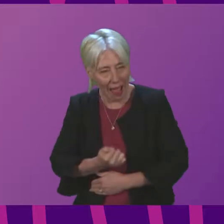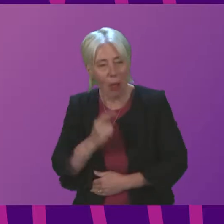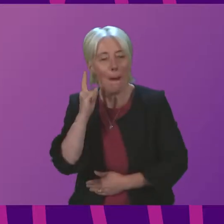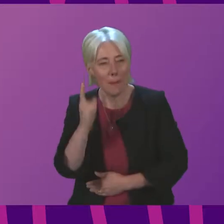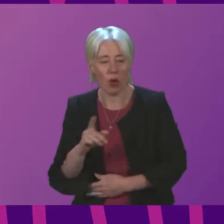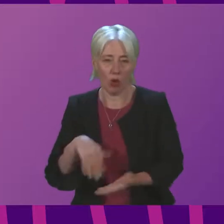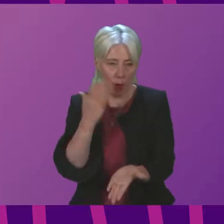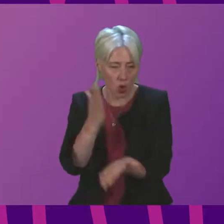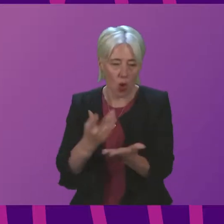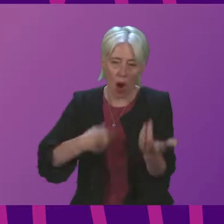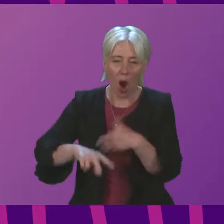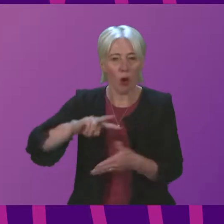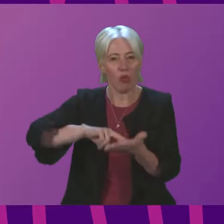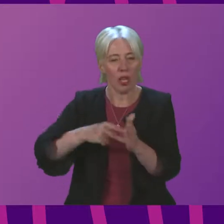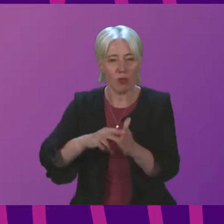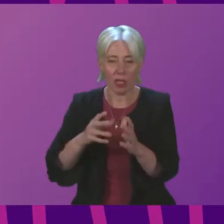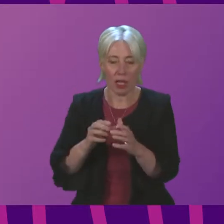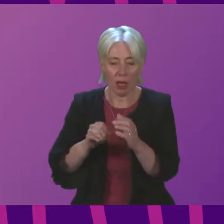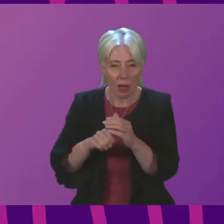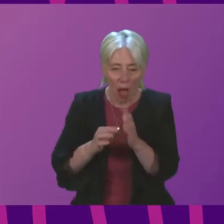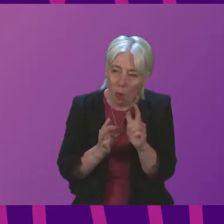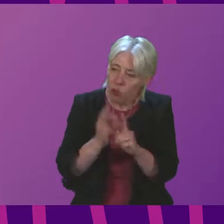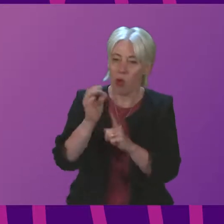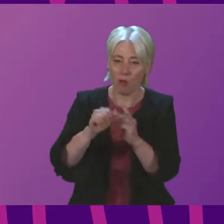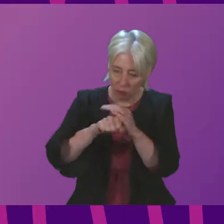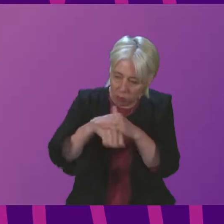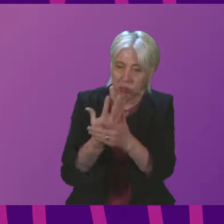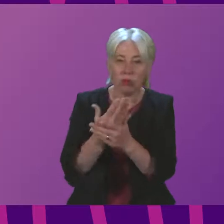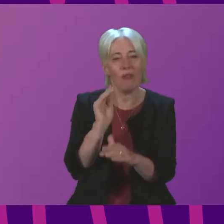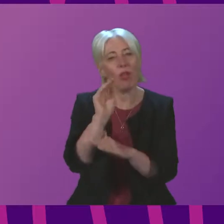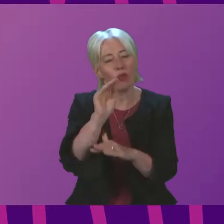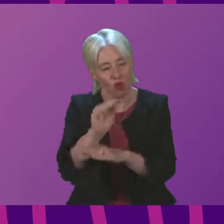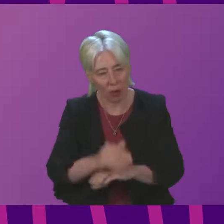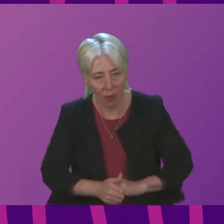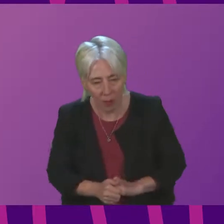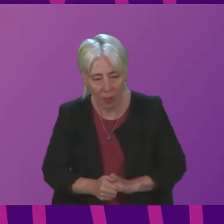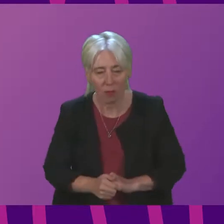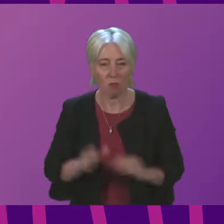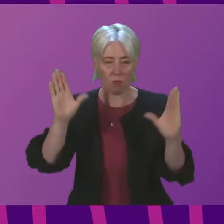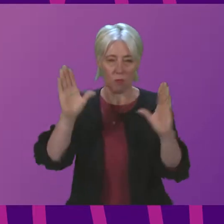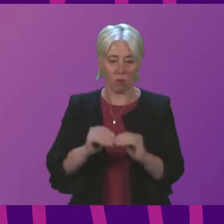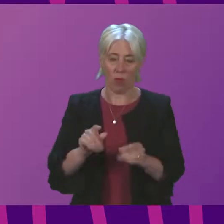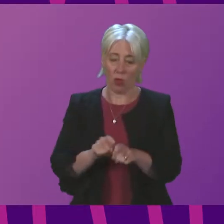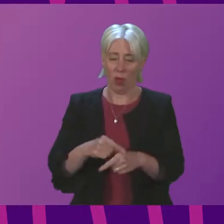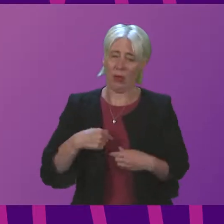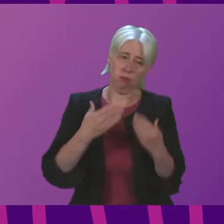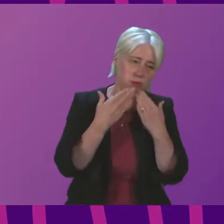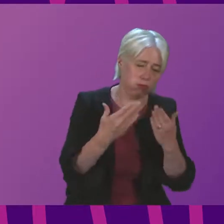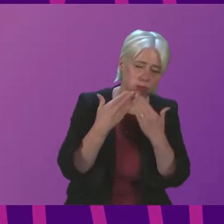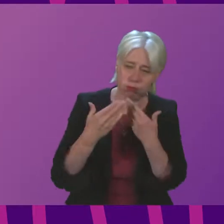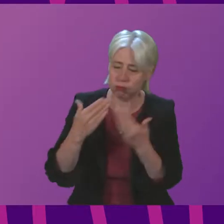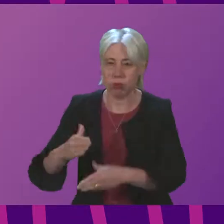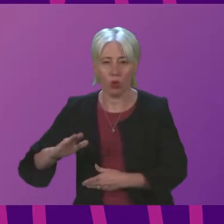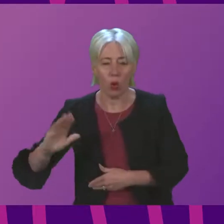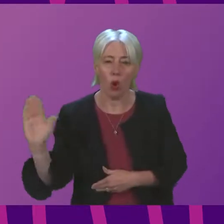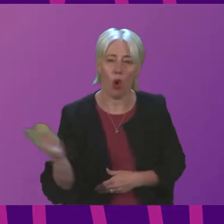that our arrangements continue to evolve and strengthen for the future. In conclusion, I would like to express my sincere thanks to